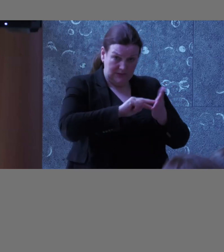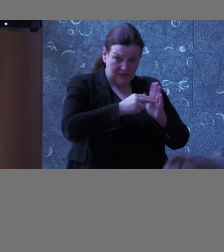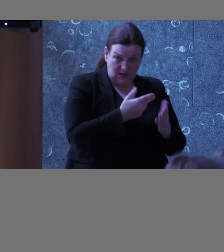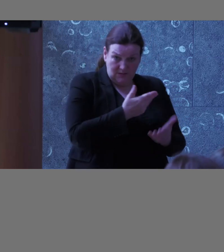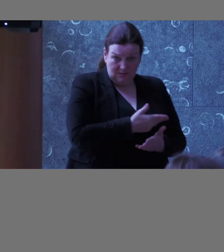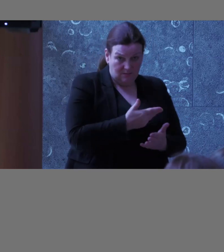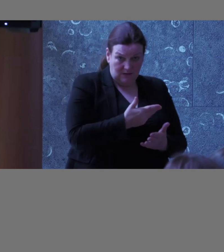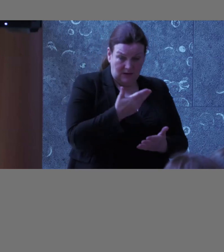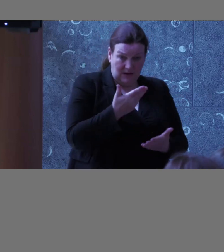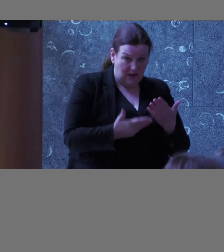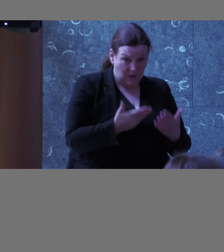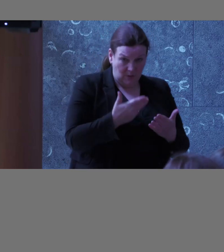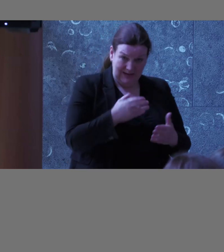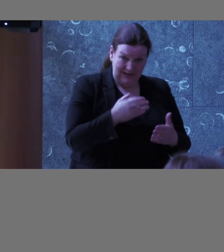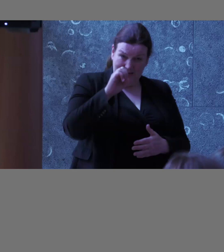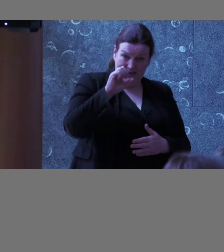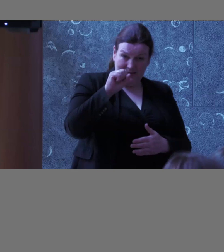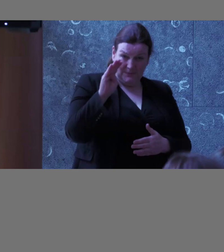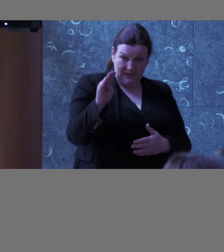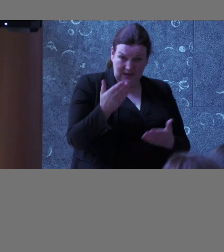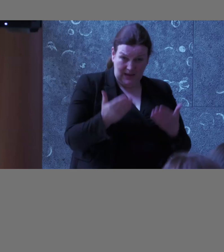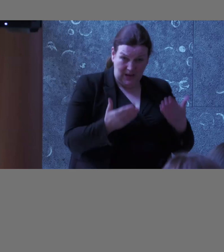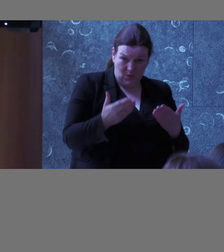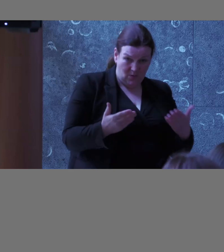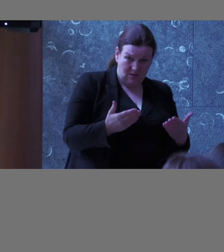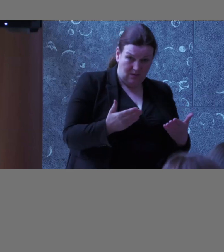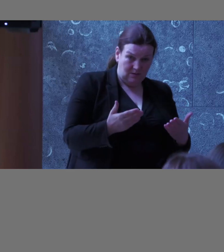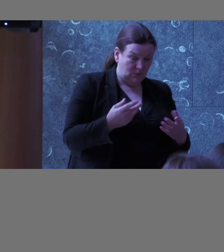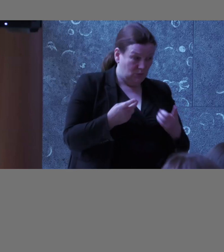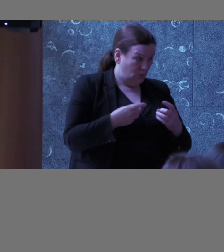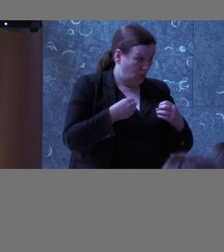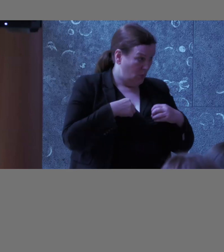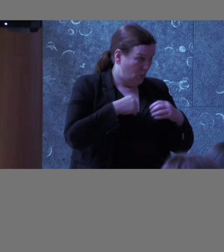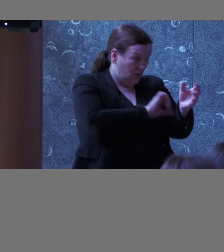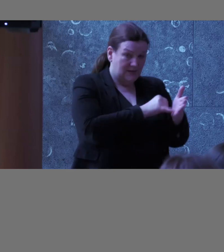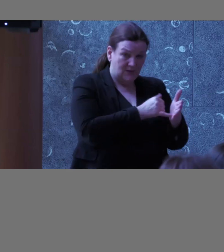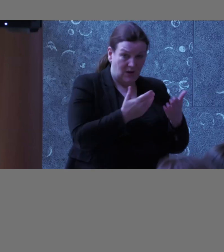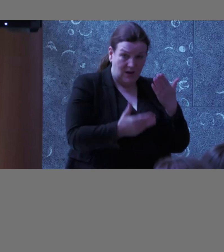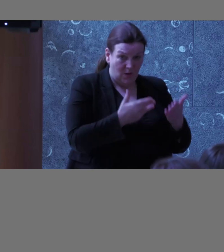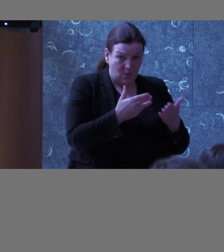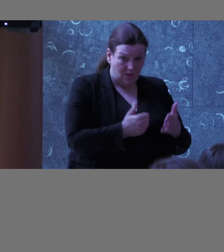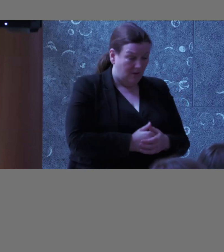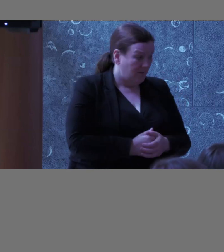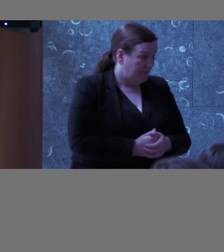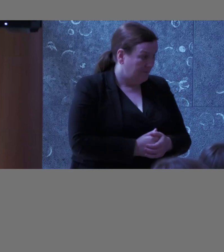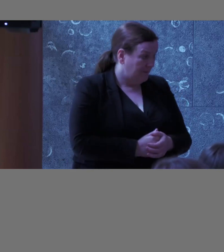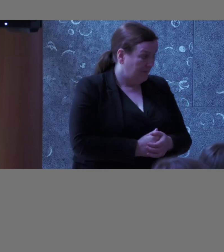ESB, how do you do it within your organizations, and what is your experience here?